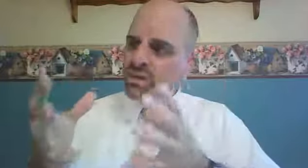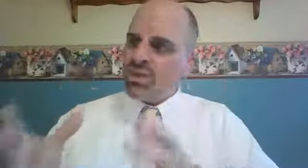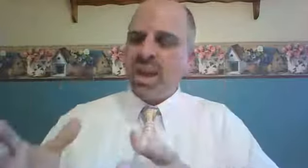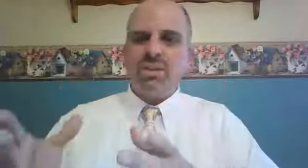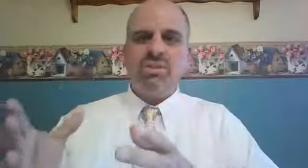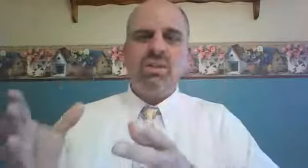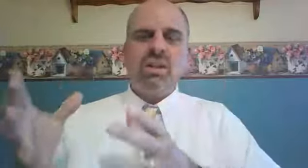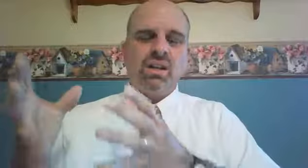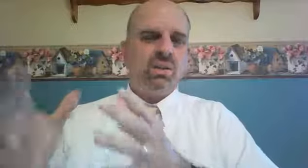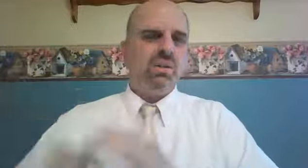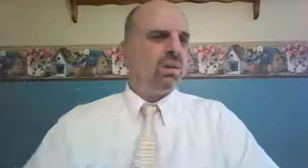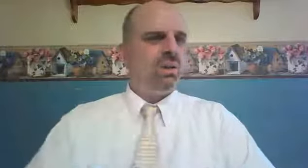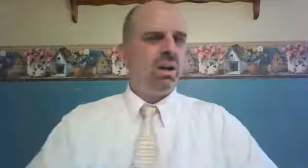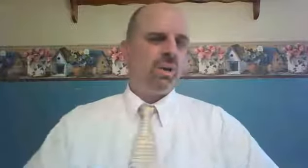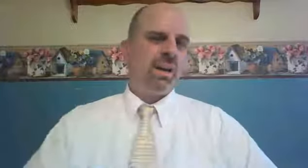rejects the Lord Yahweh.